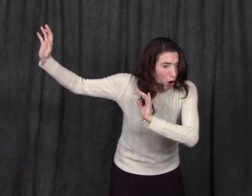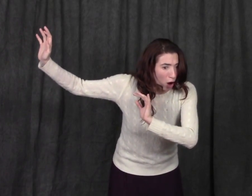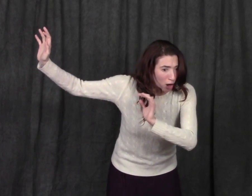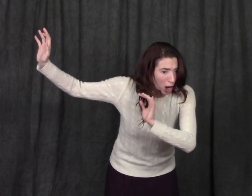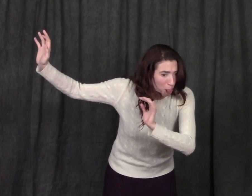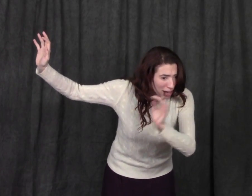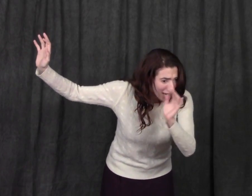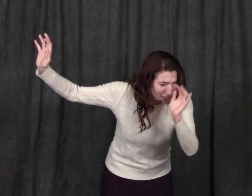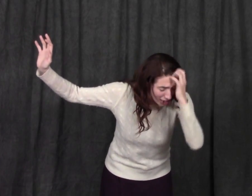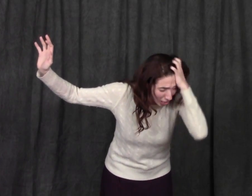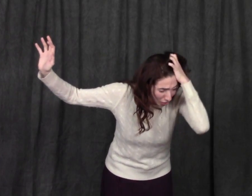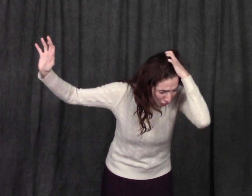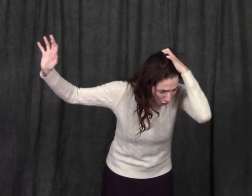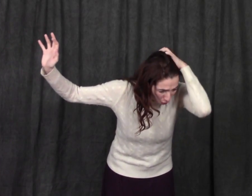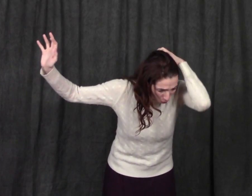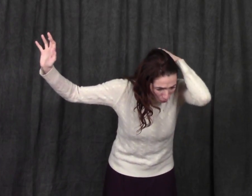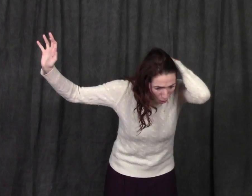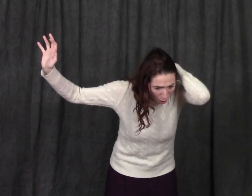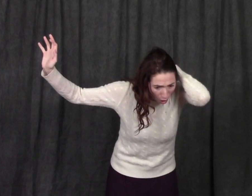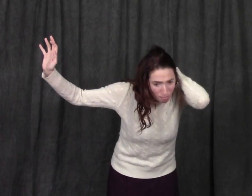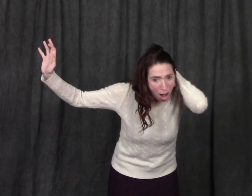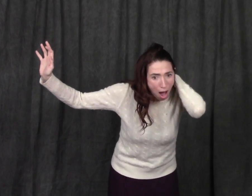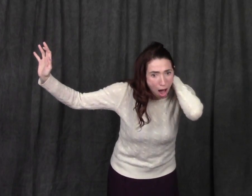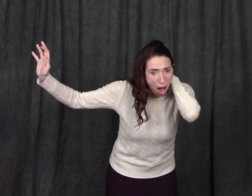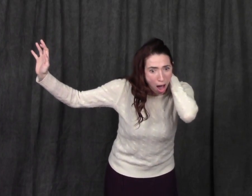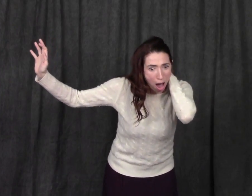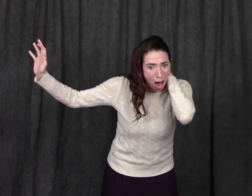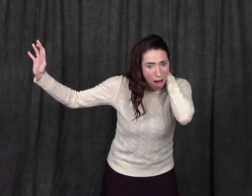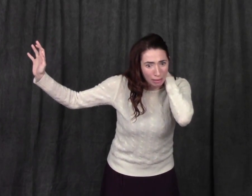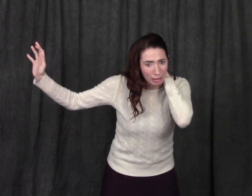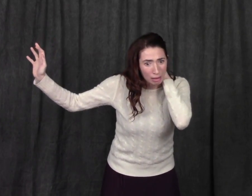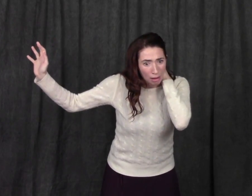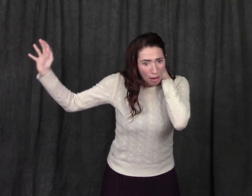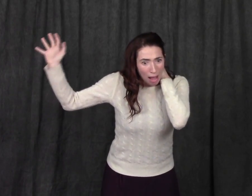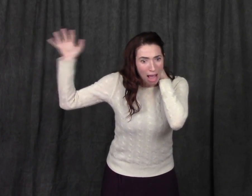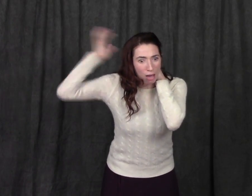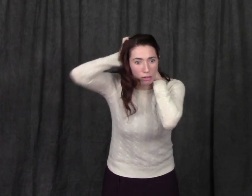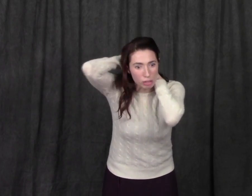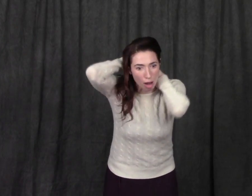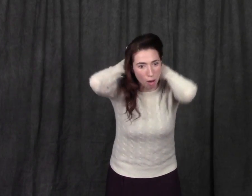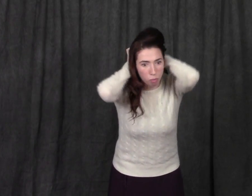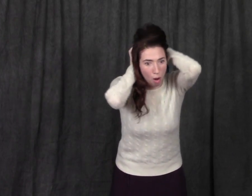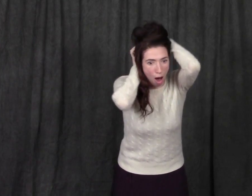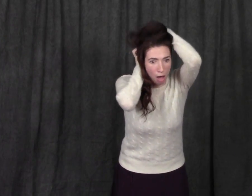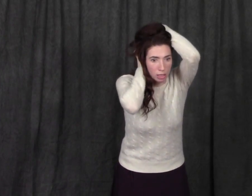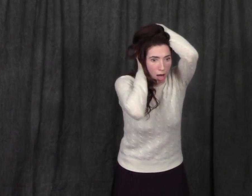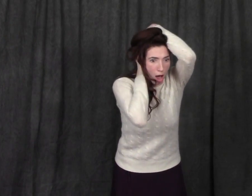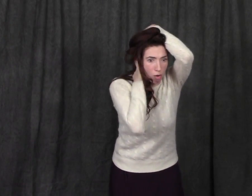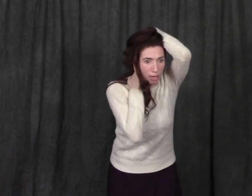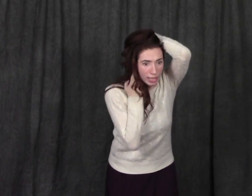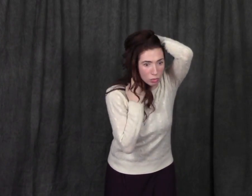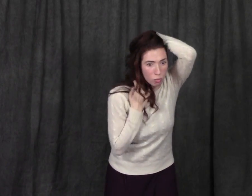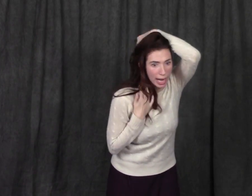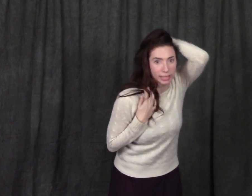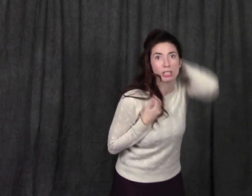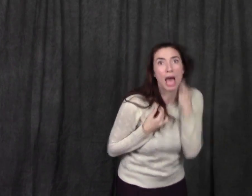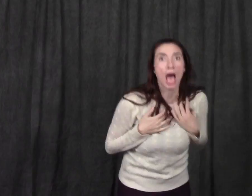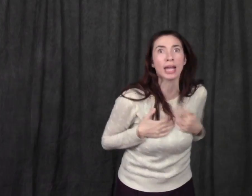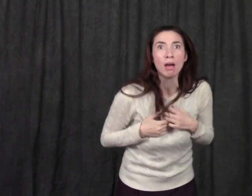for a pitiful woman, hey stop wondering, we'd say,